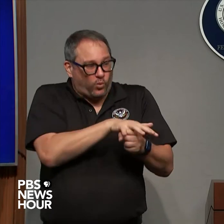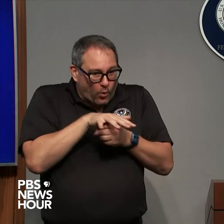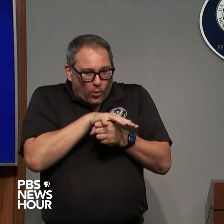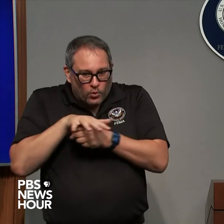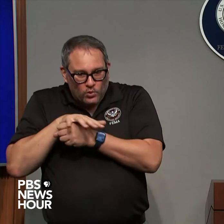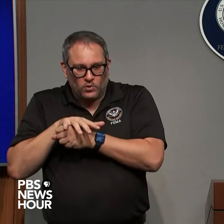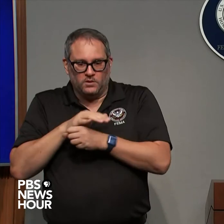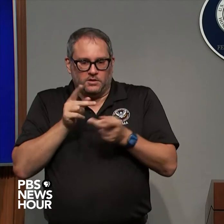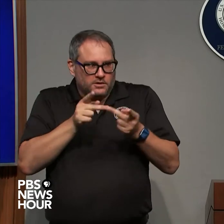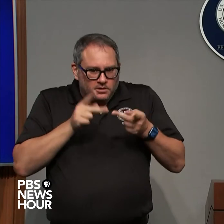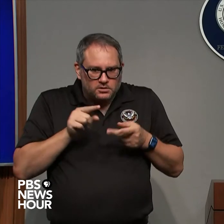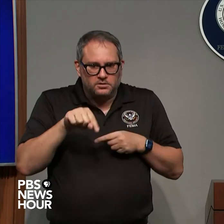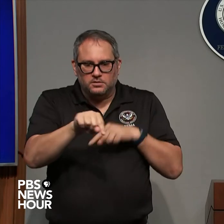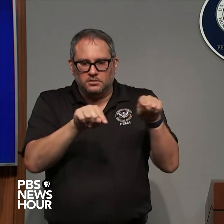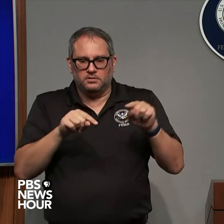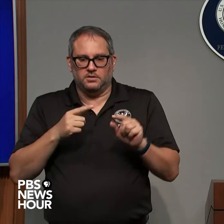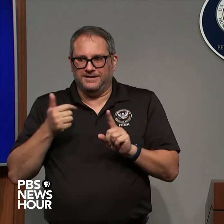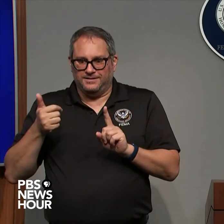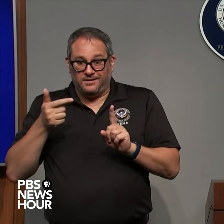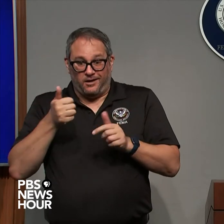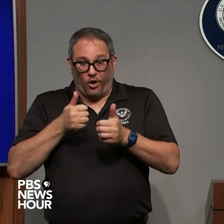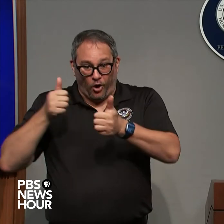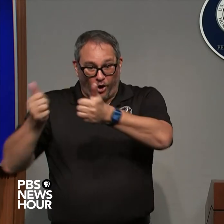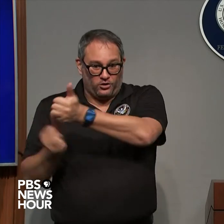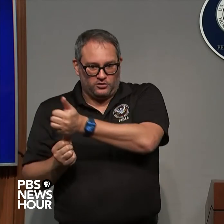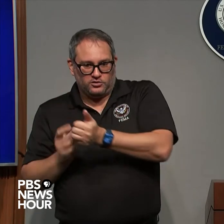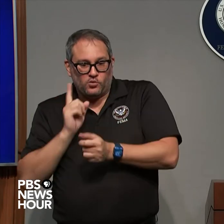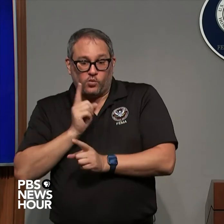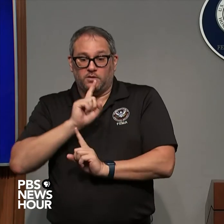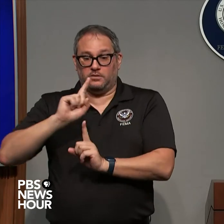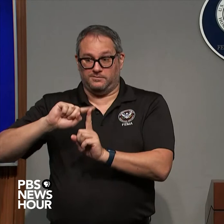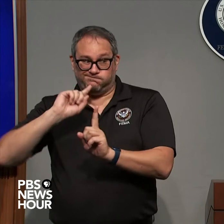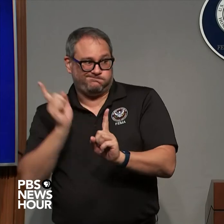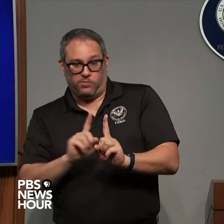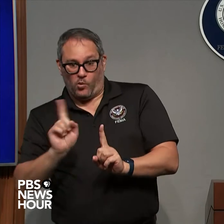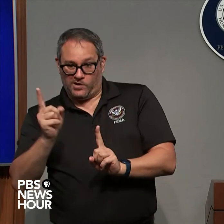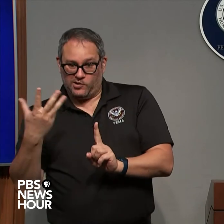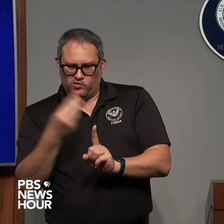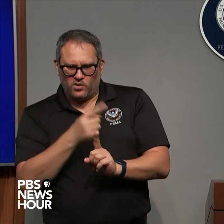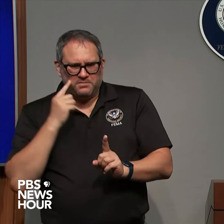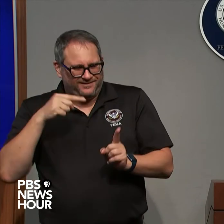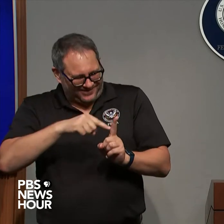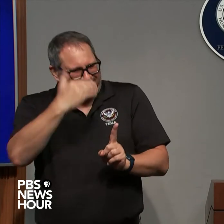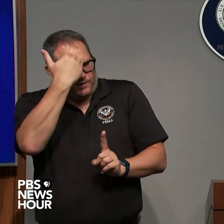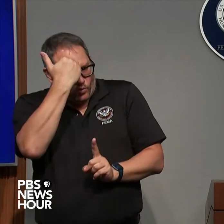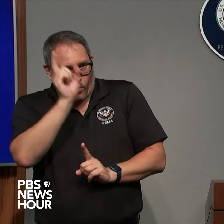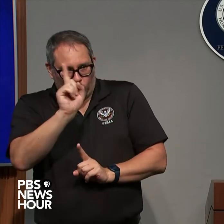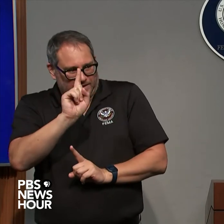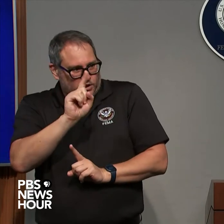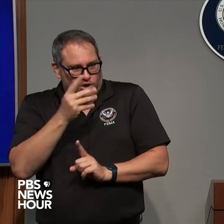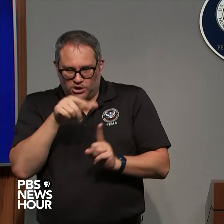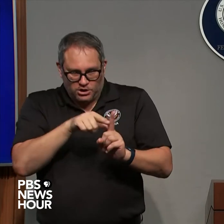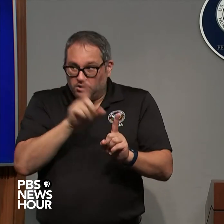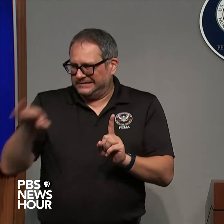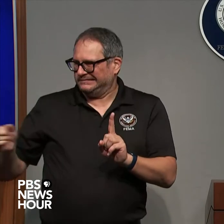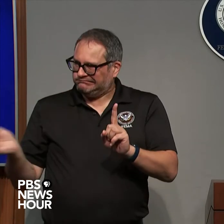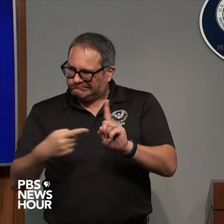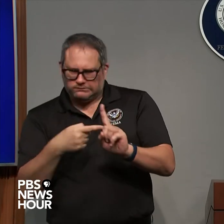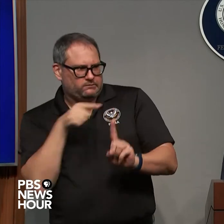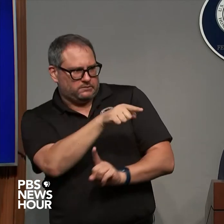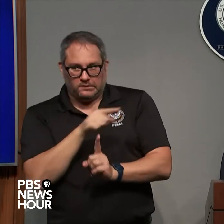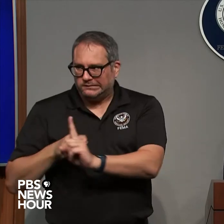put them and assign them to go search places where they know that their need is and that way we're not having any gaps in the in the efforts that we're